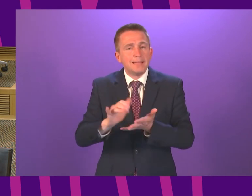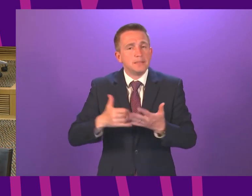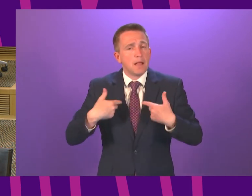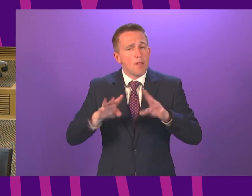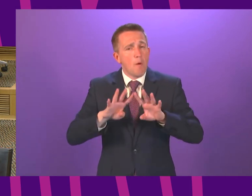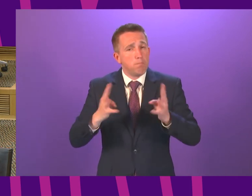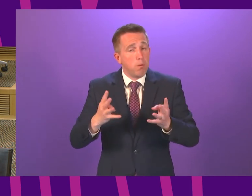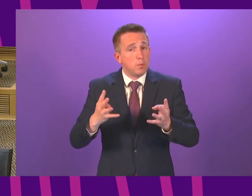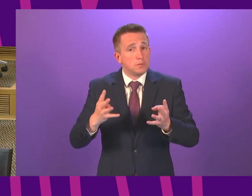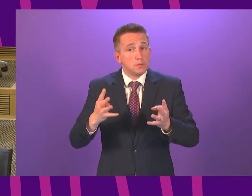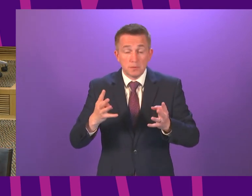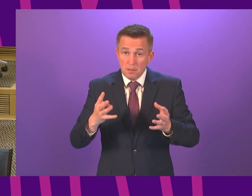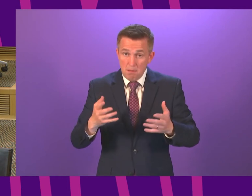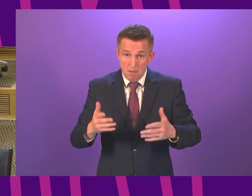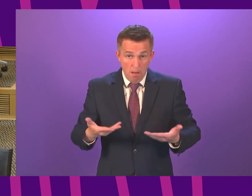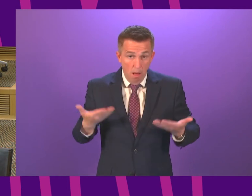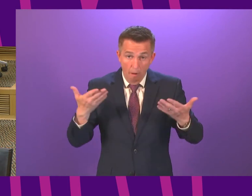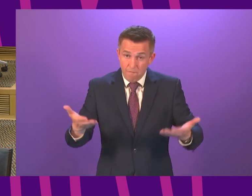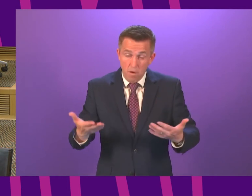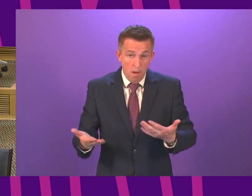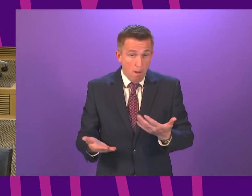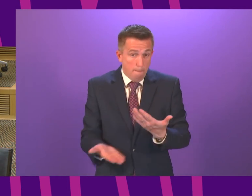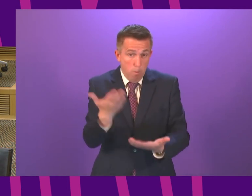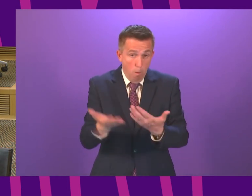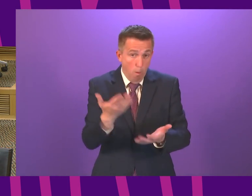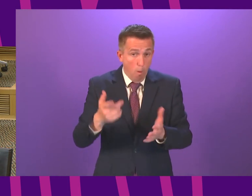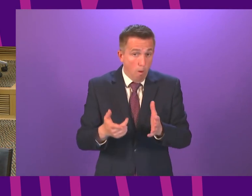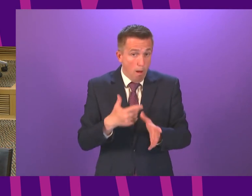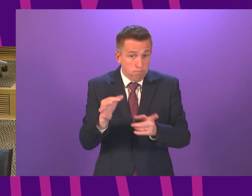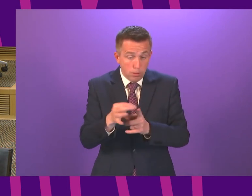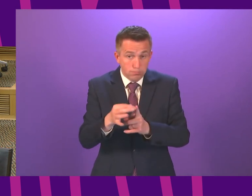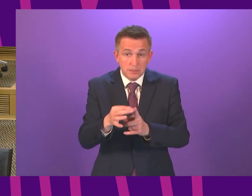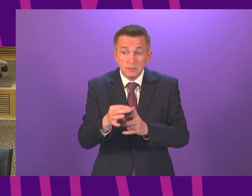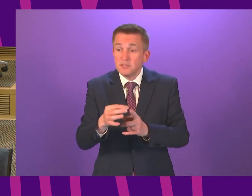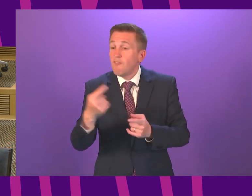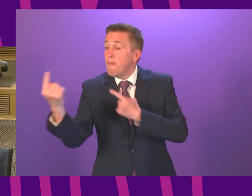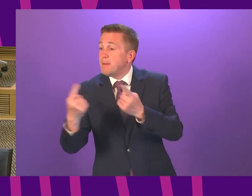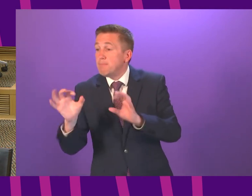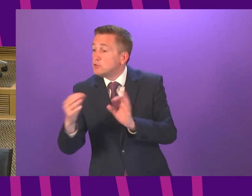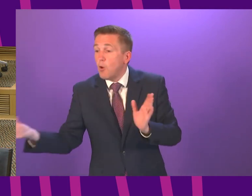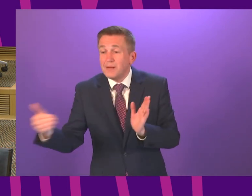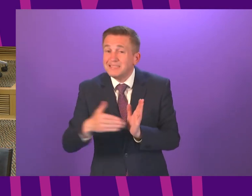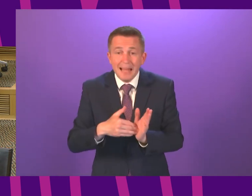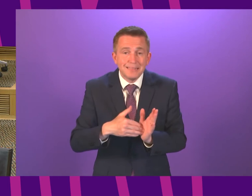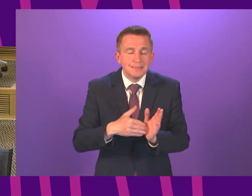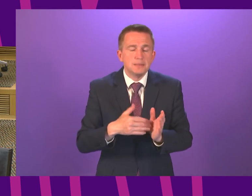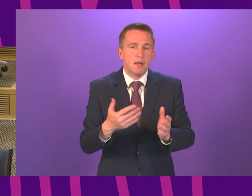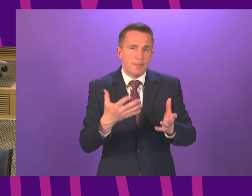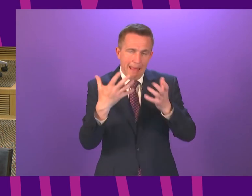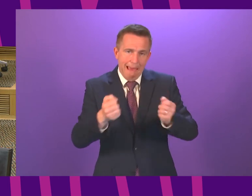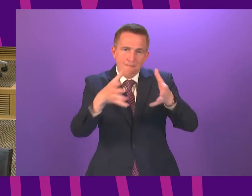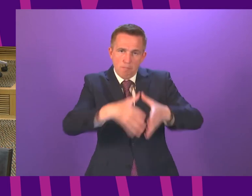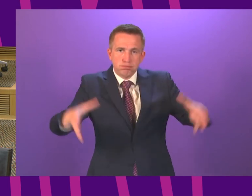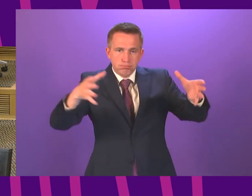daily basis over booking appointments so that if there is a percentage of people not turning up that is not